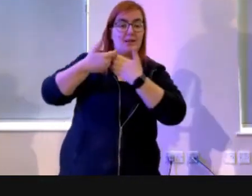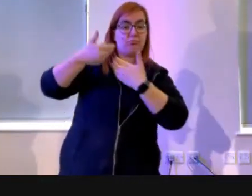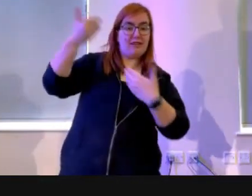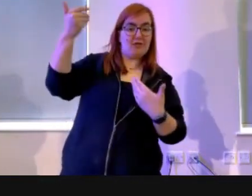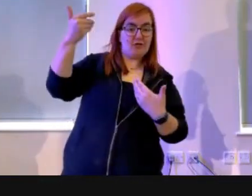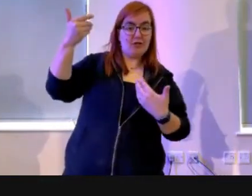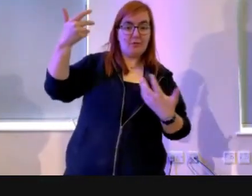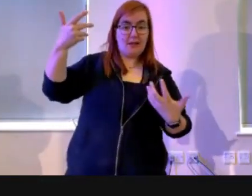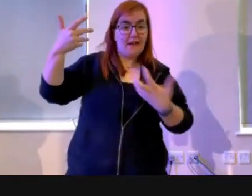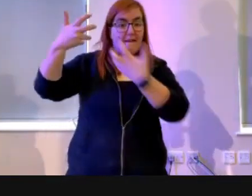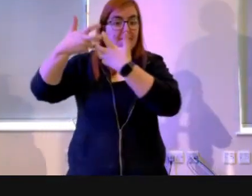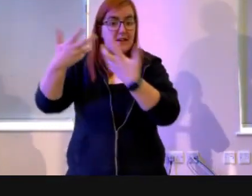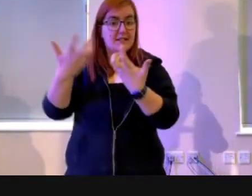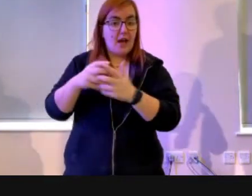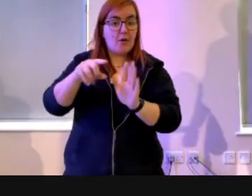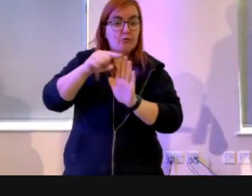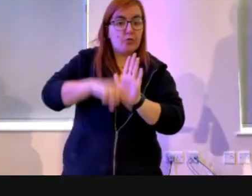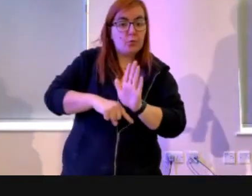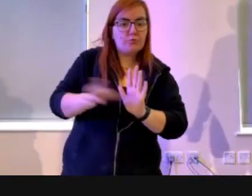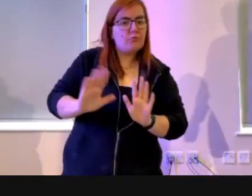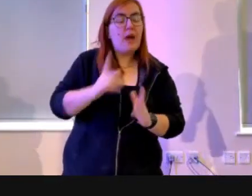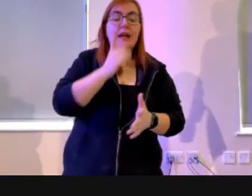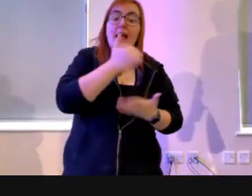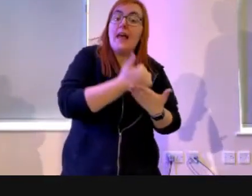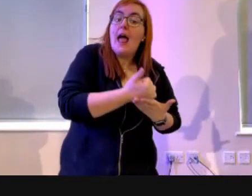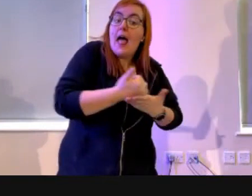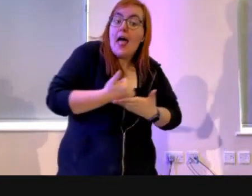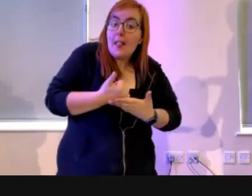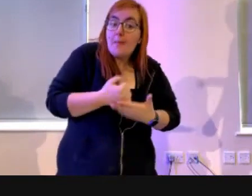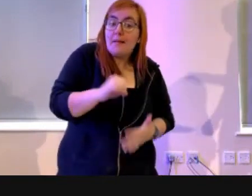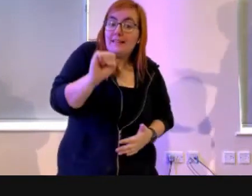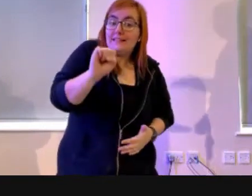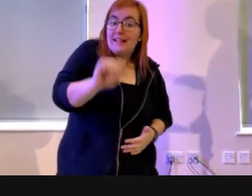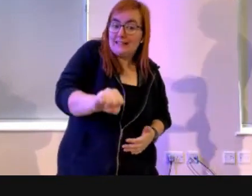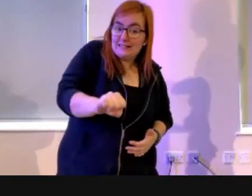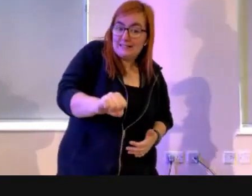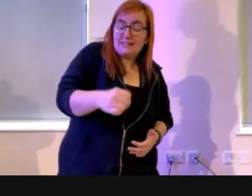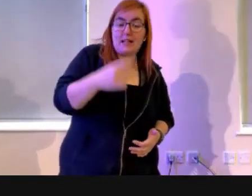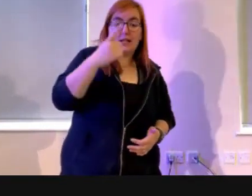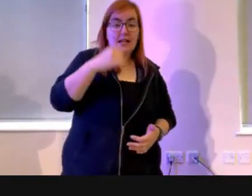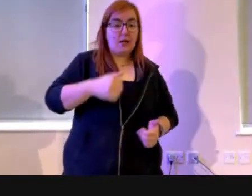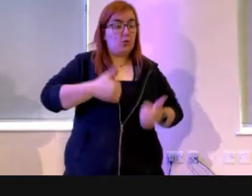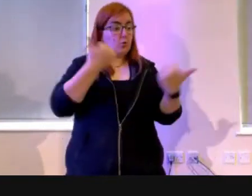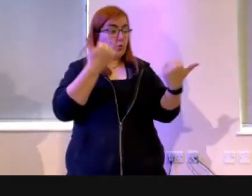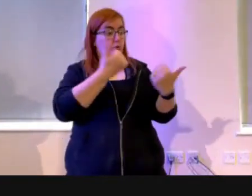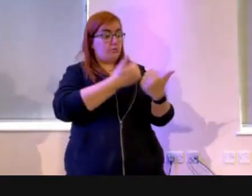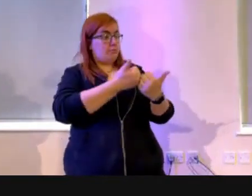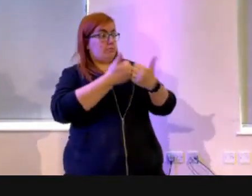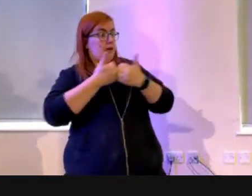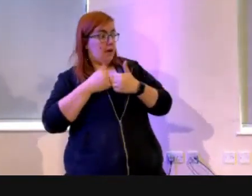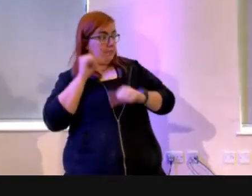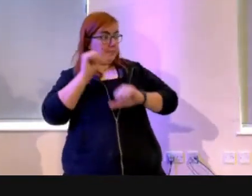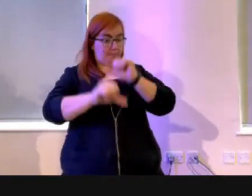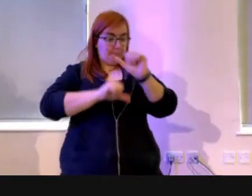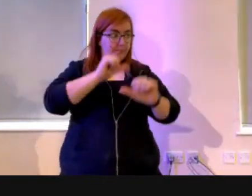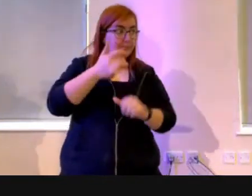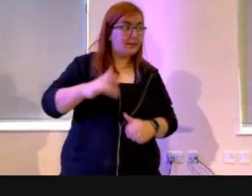between man and God. They can be helpful, they can be a real good guide to helping us live out the best life that we